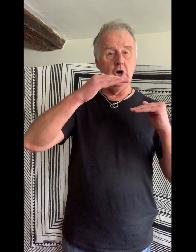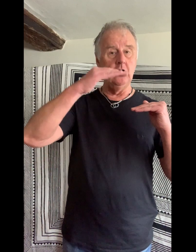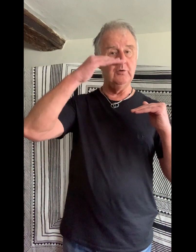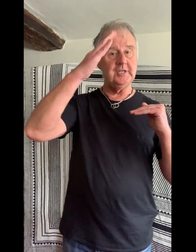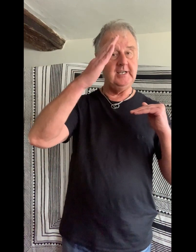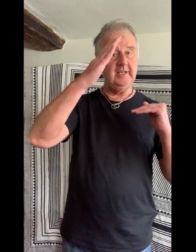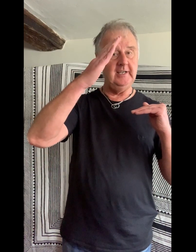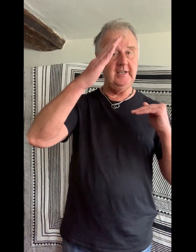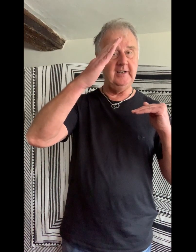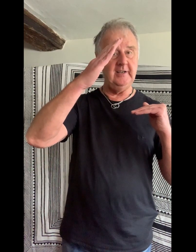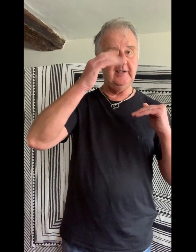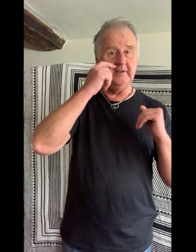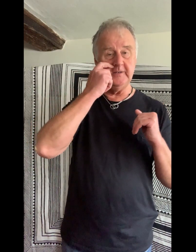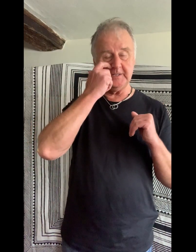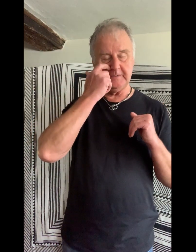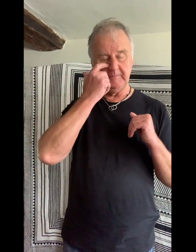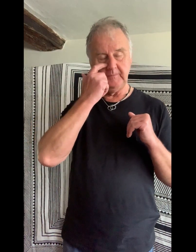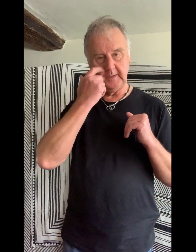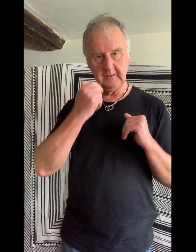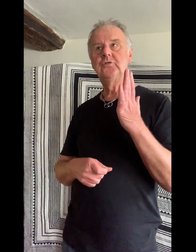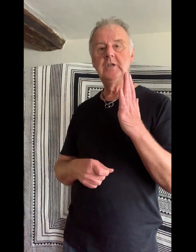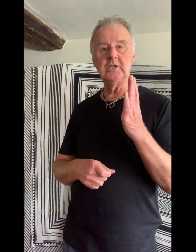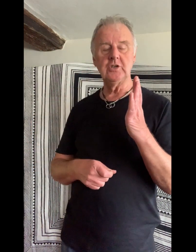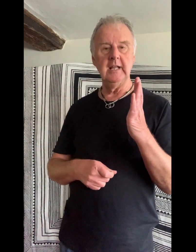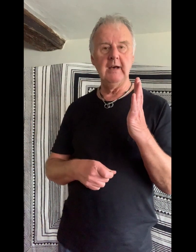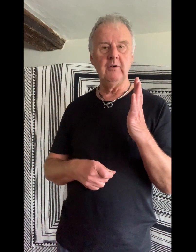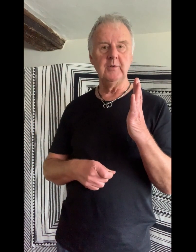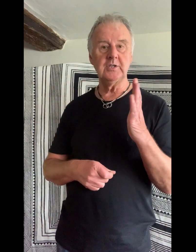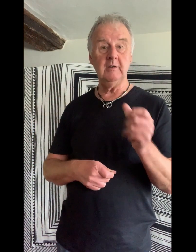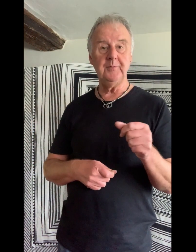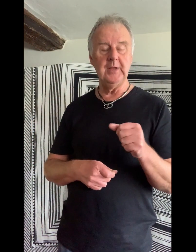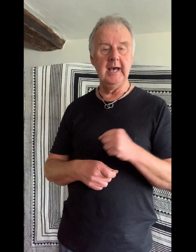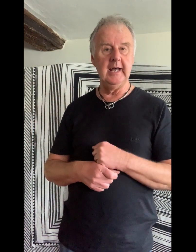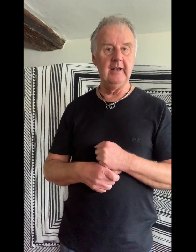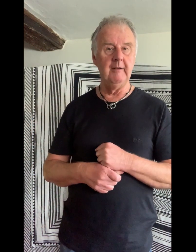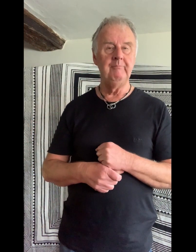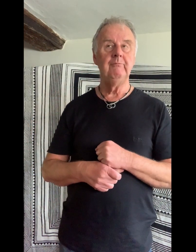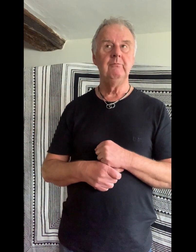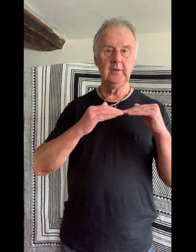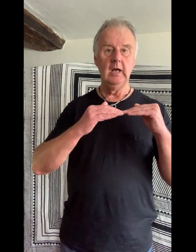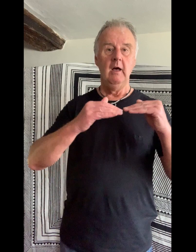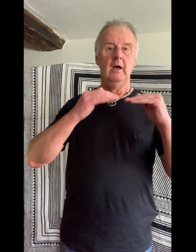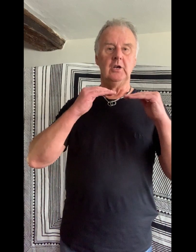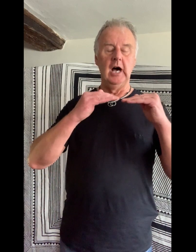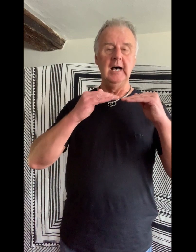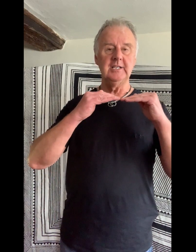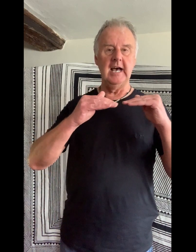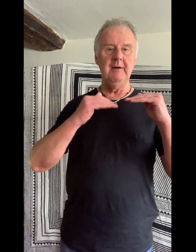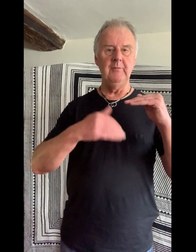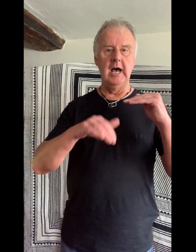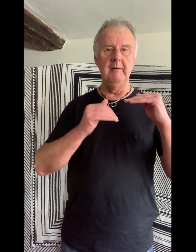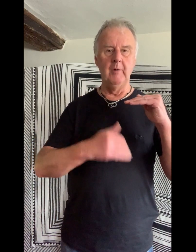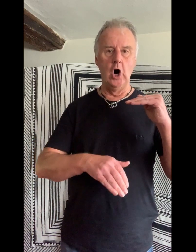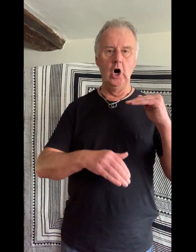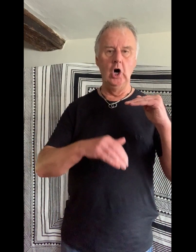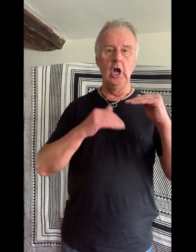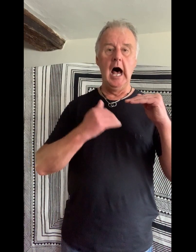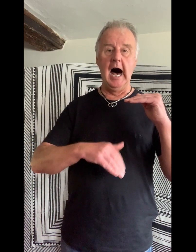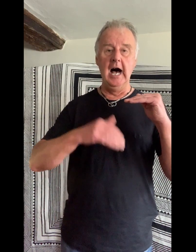no tears. Let's try that from the top then. God damn them all, I